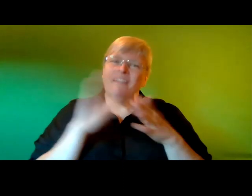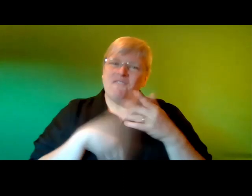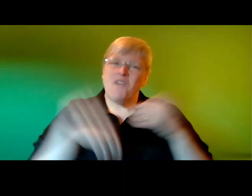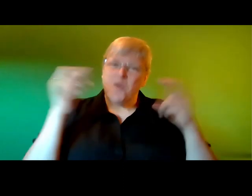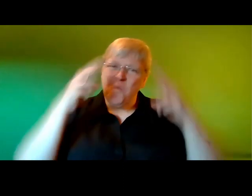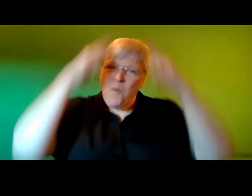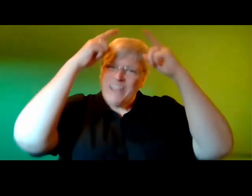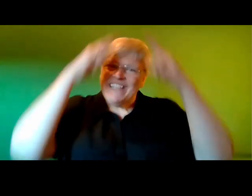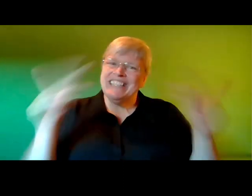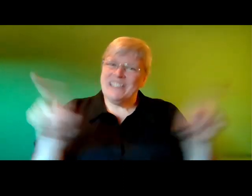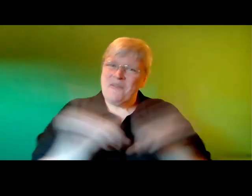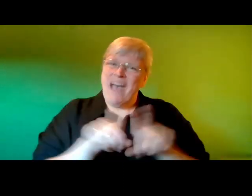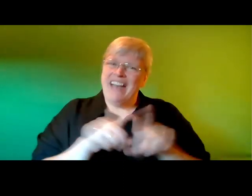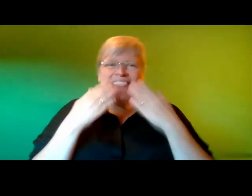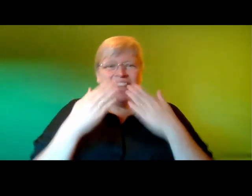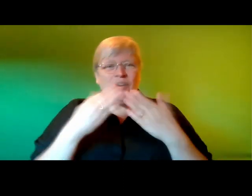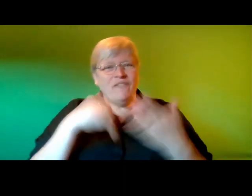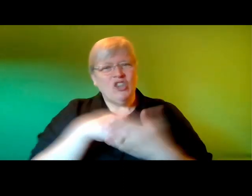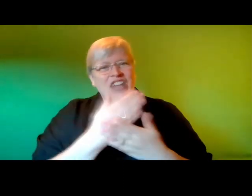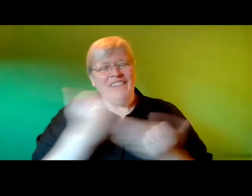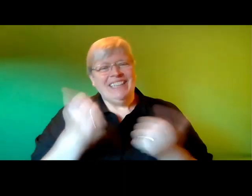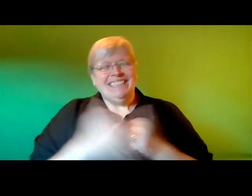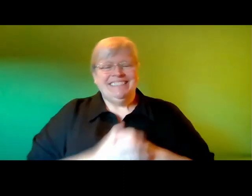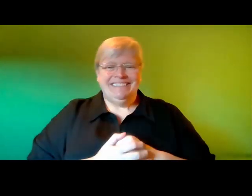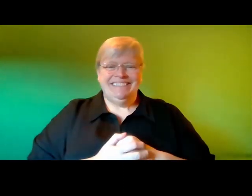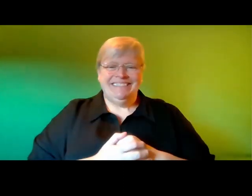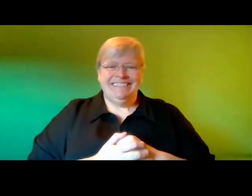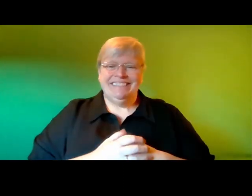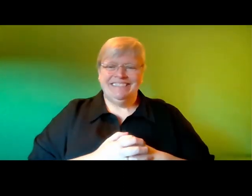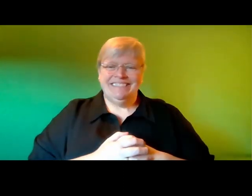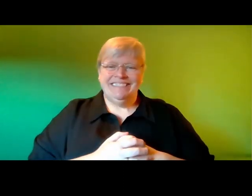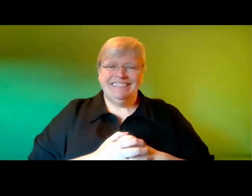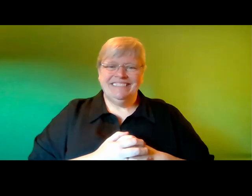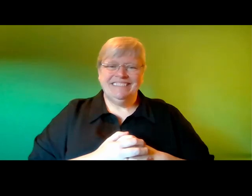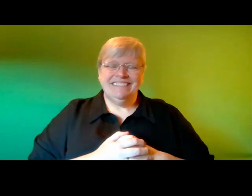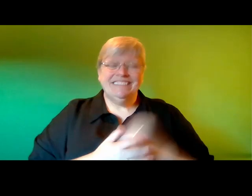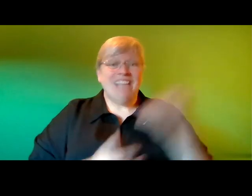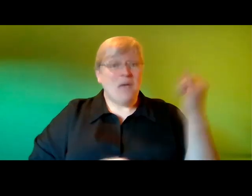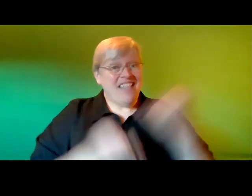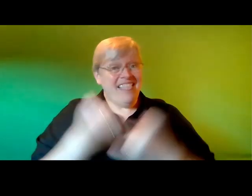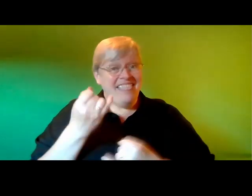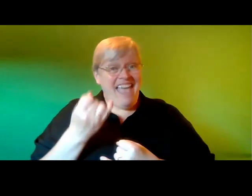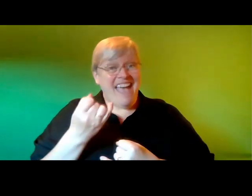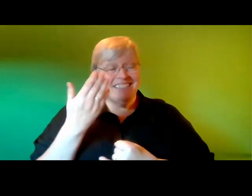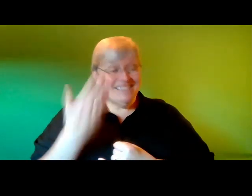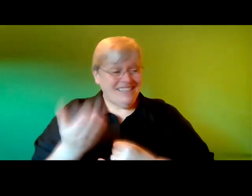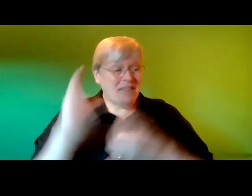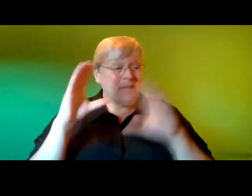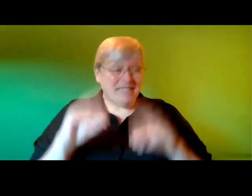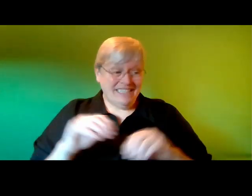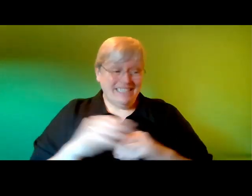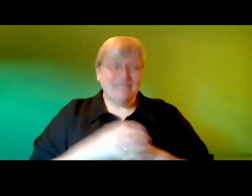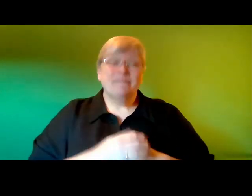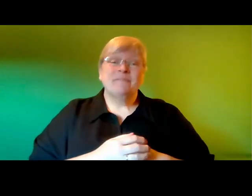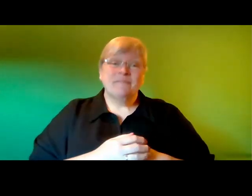thank you so much for sharing that so that was the last um kind of piece being read